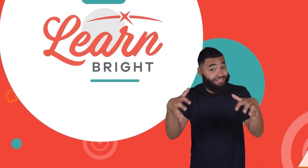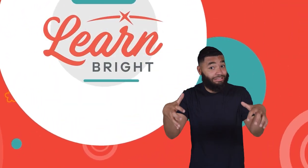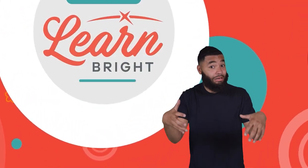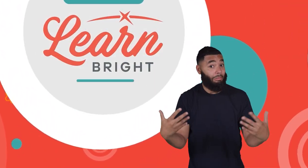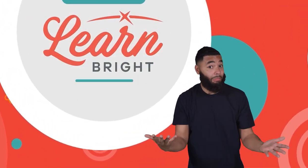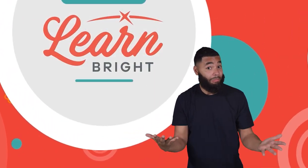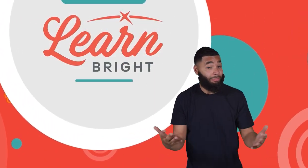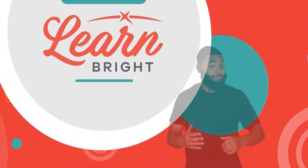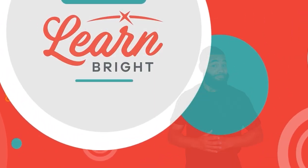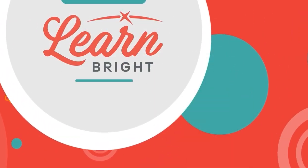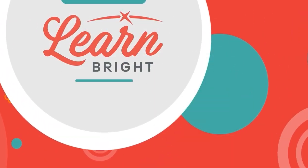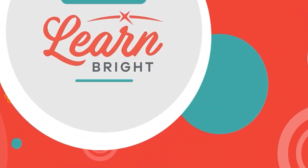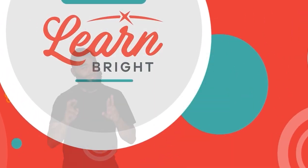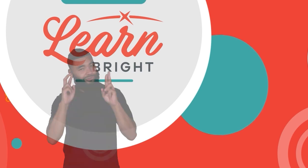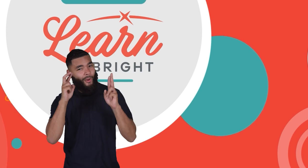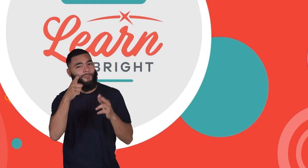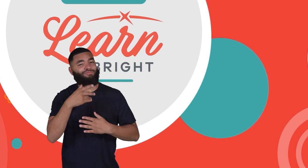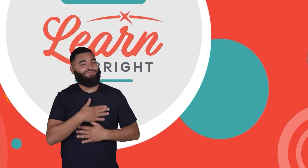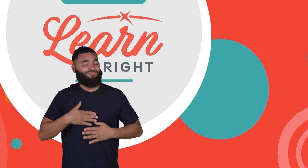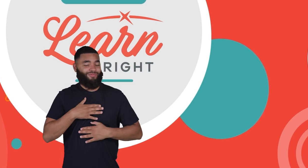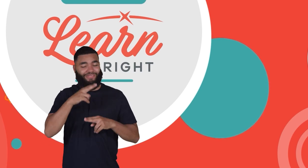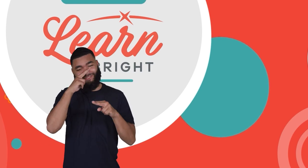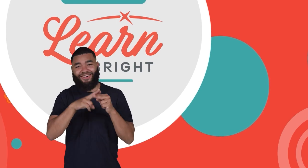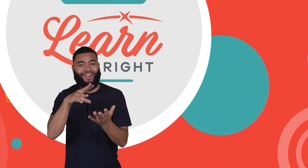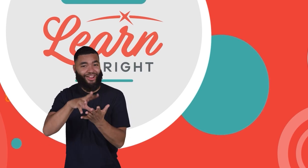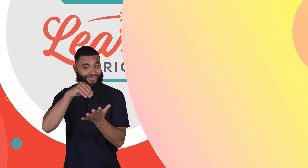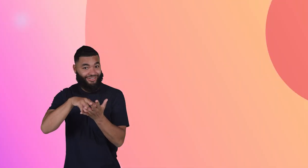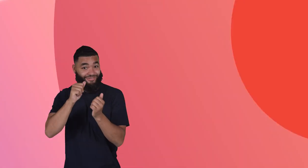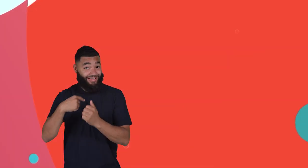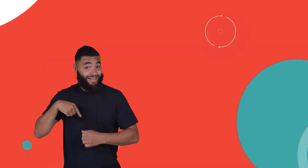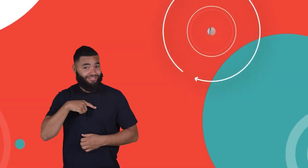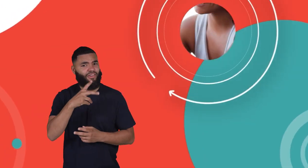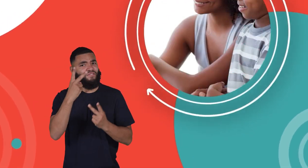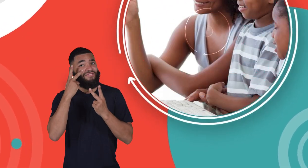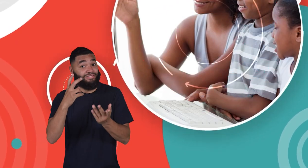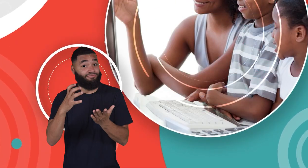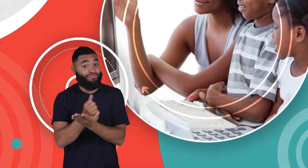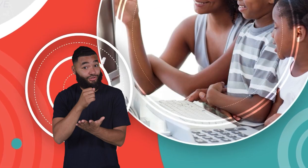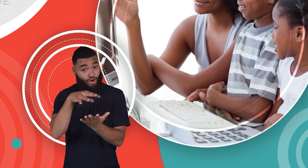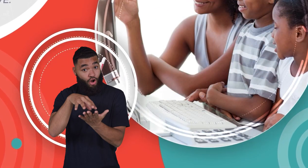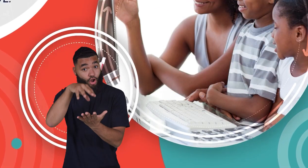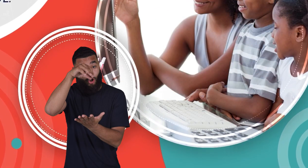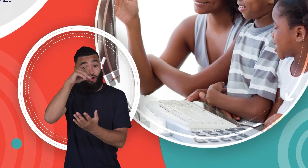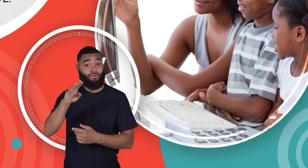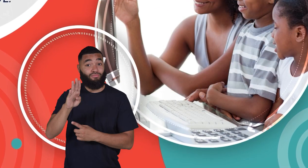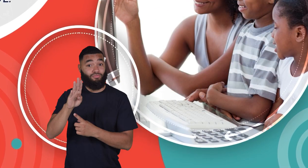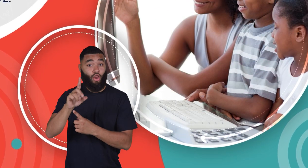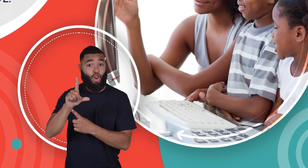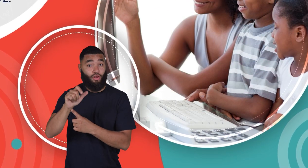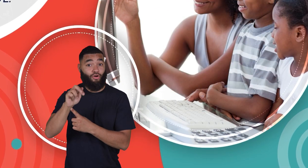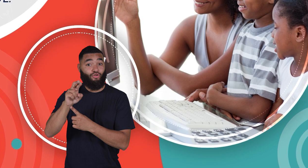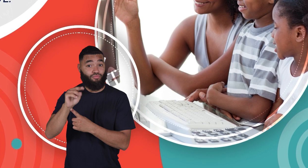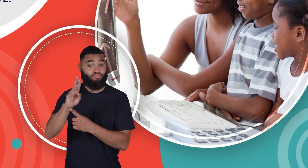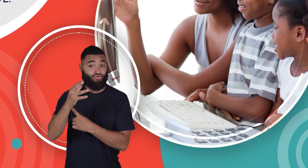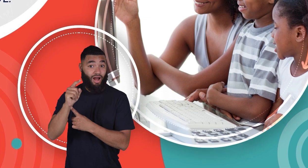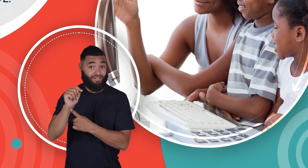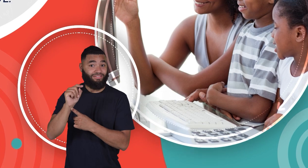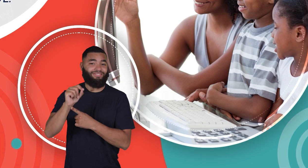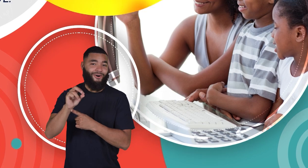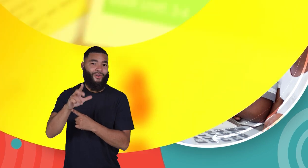Hope you had fun learning with us! Visit us at LearnBright.org for thousands of free resources